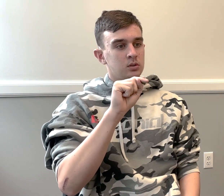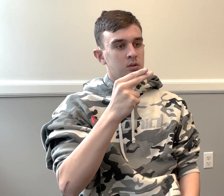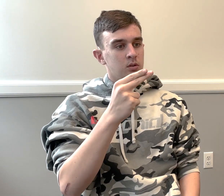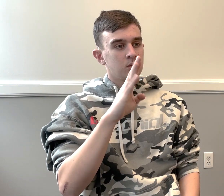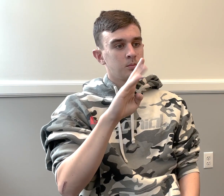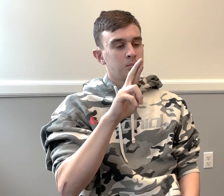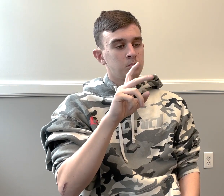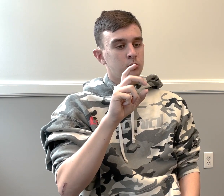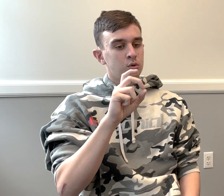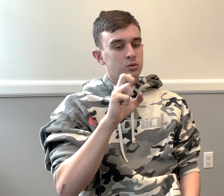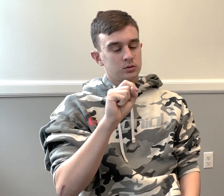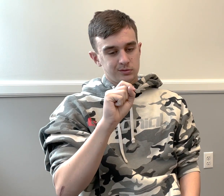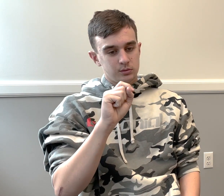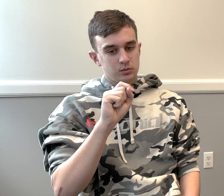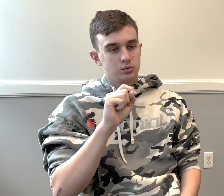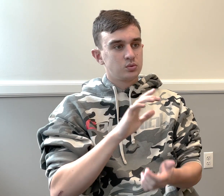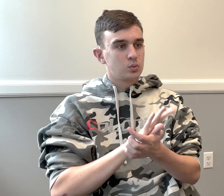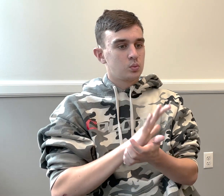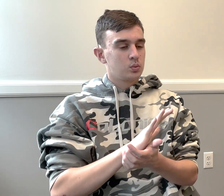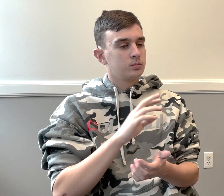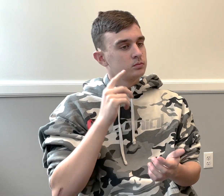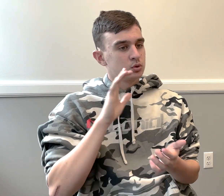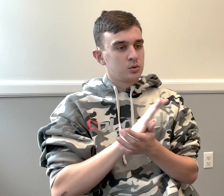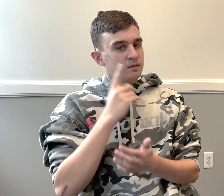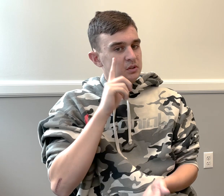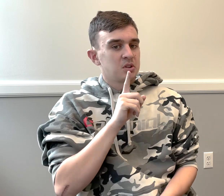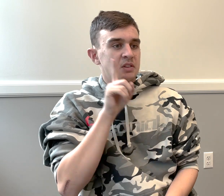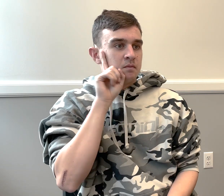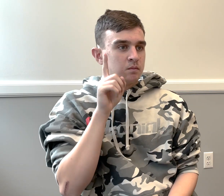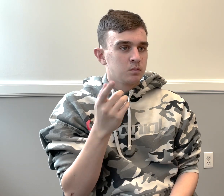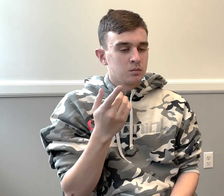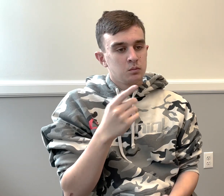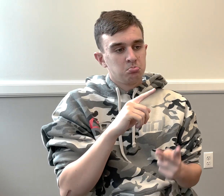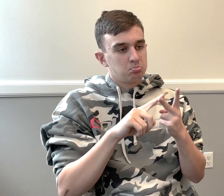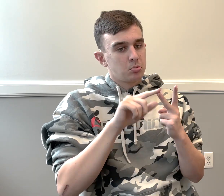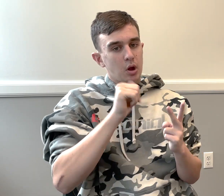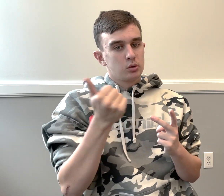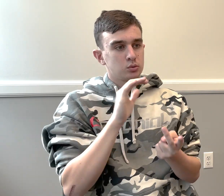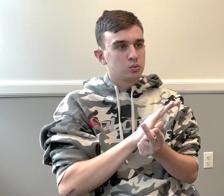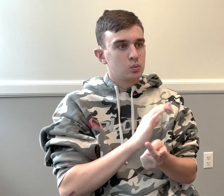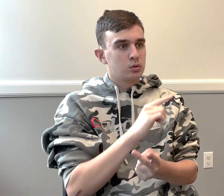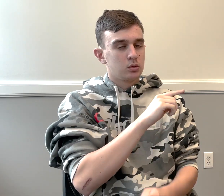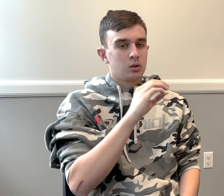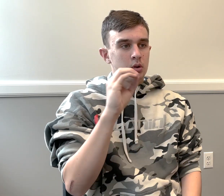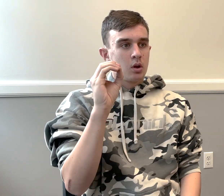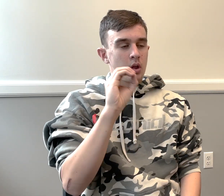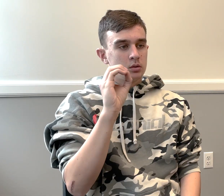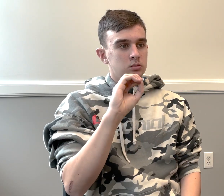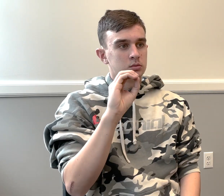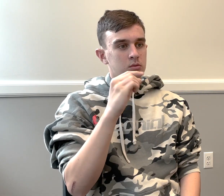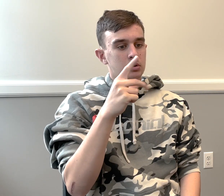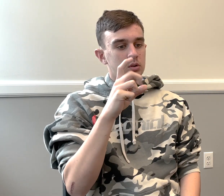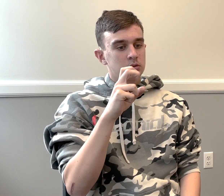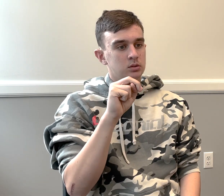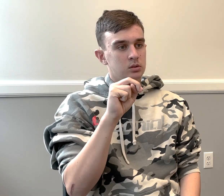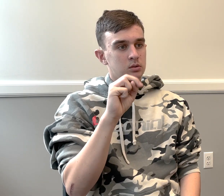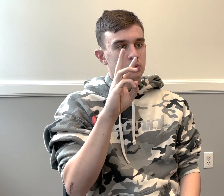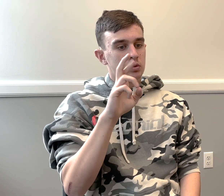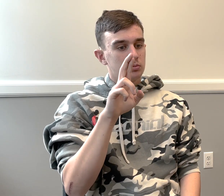Kenneth, the Kenneth Burdett School, School for the Deaf, and another school that I've gone to, the Ogden Weaver Technical